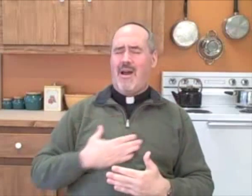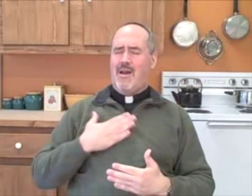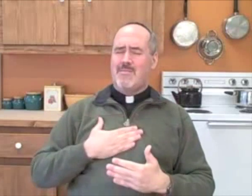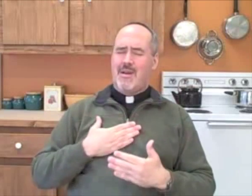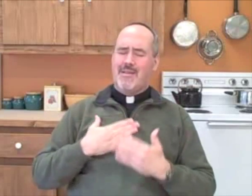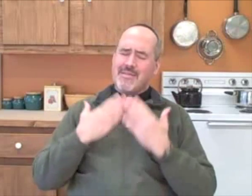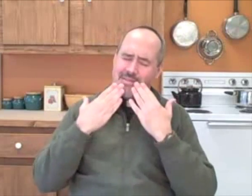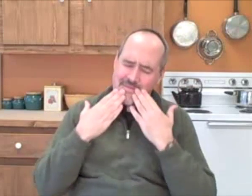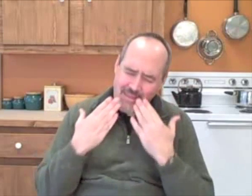us.